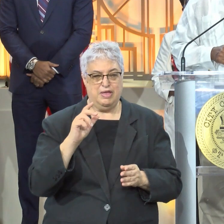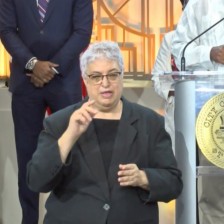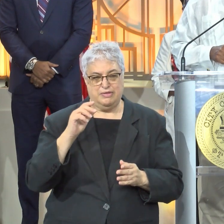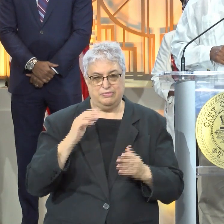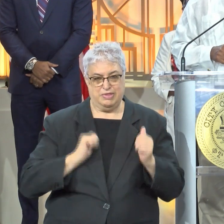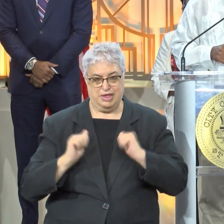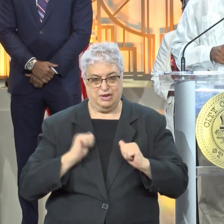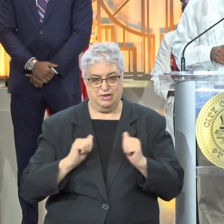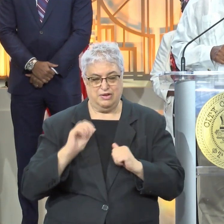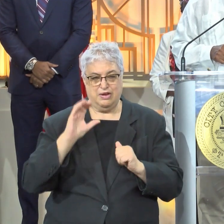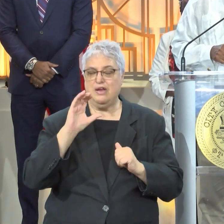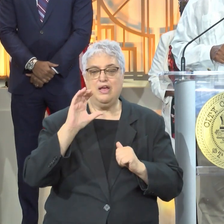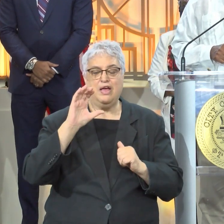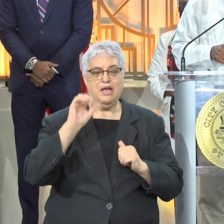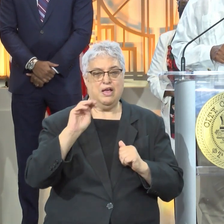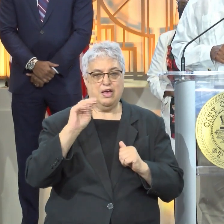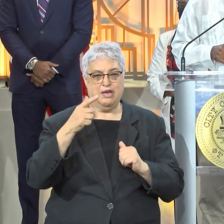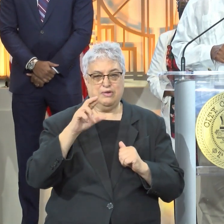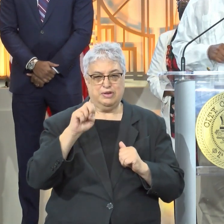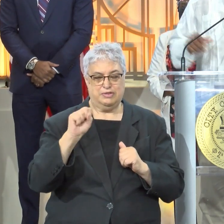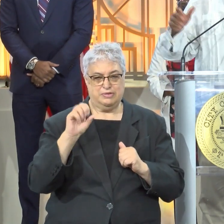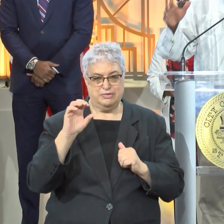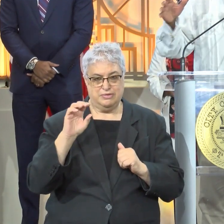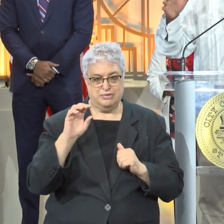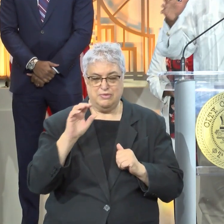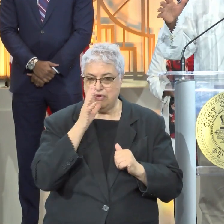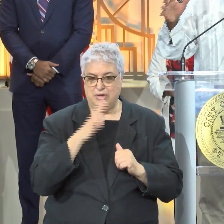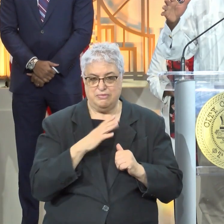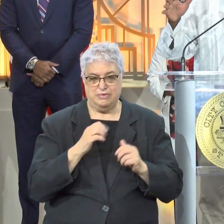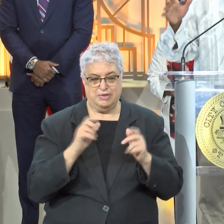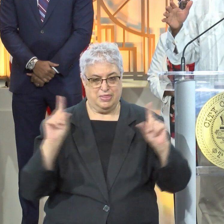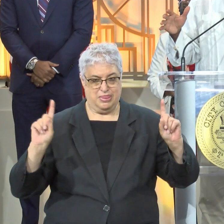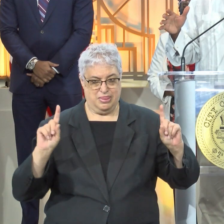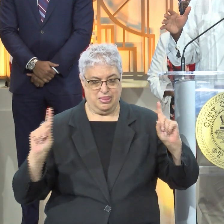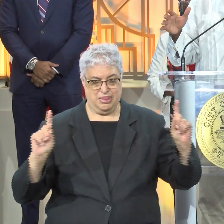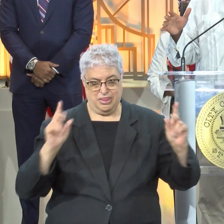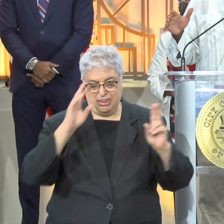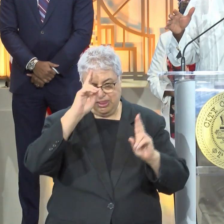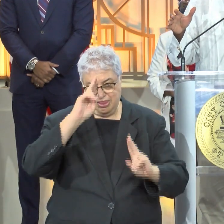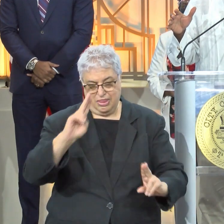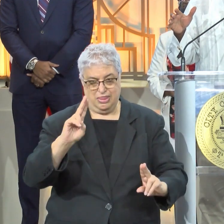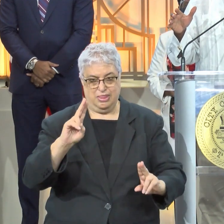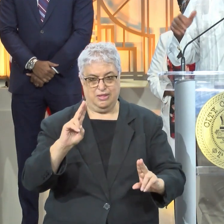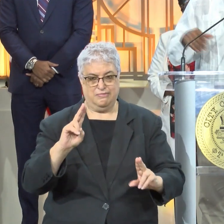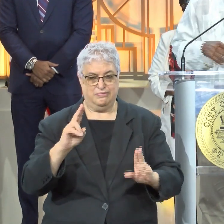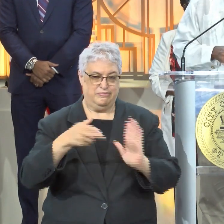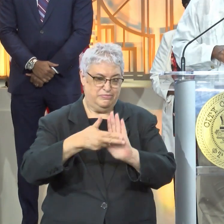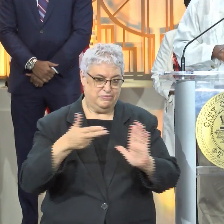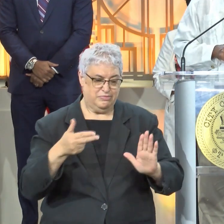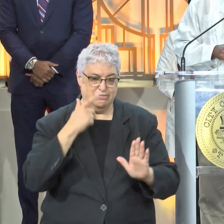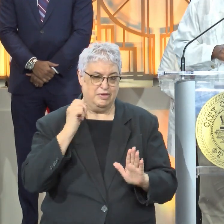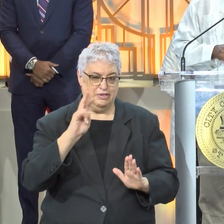others where they are at Lawson was there as well. It was a socially distanced dedication because